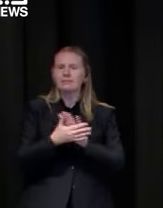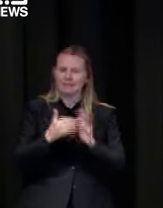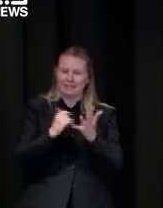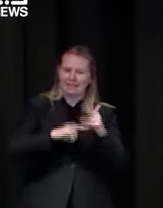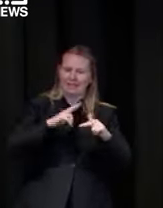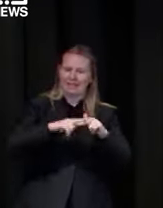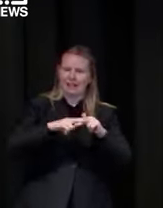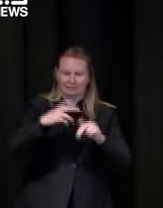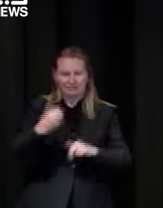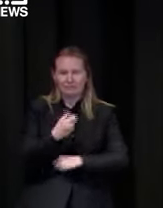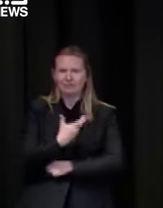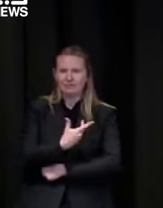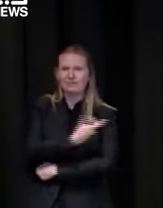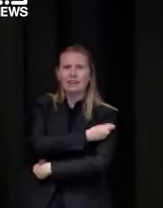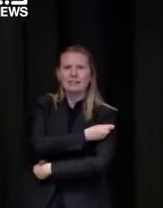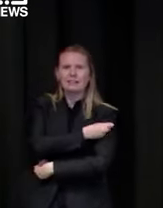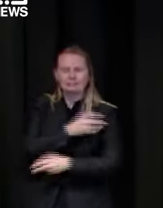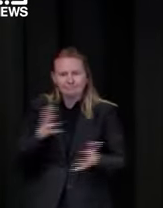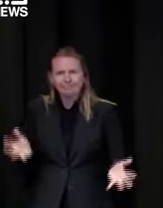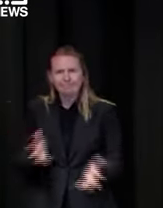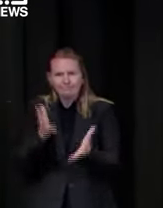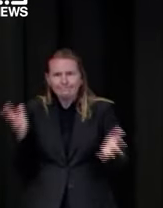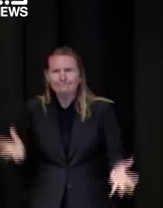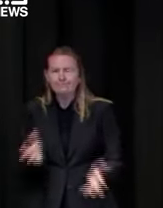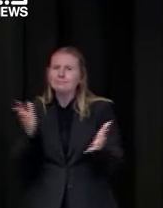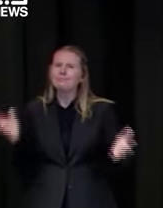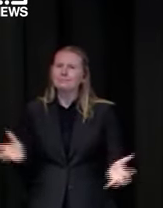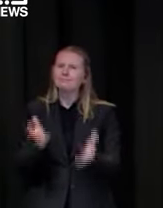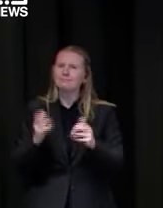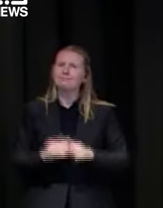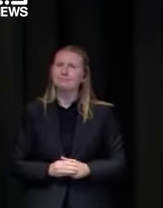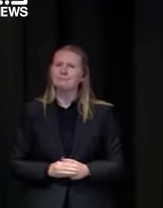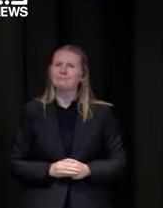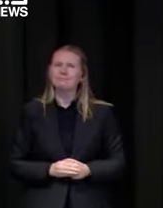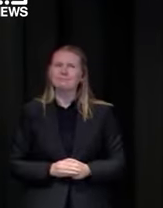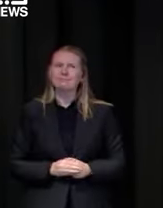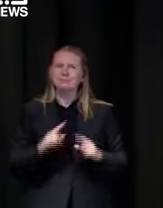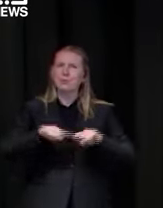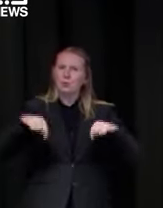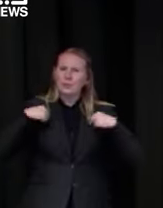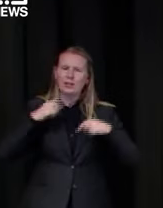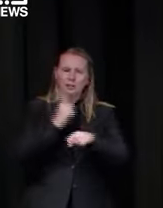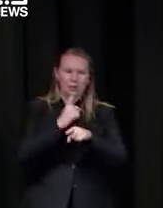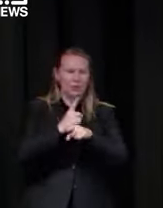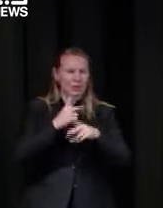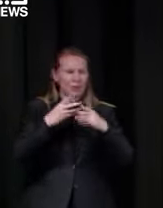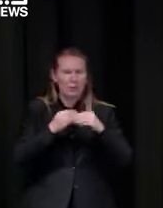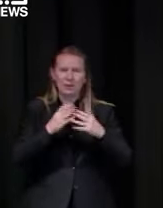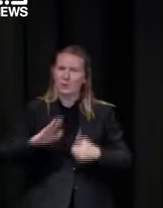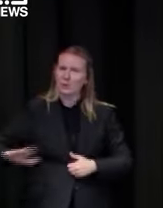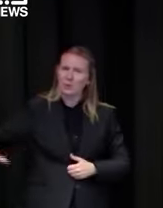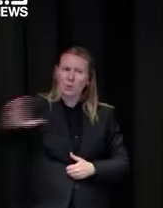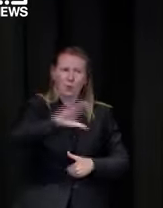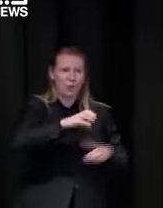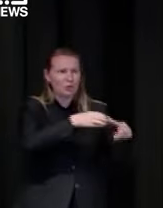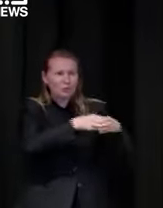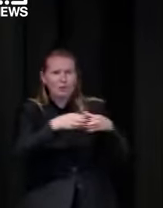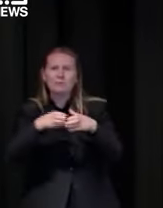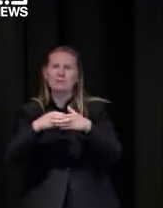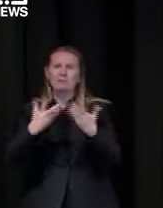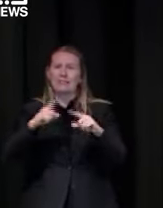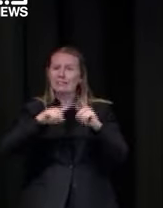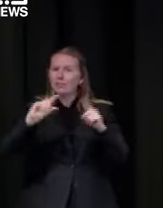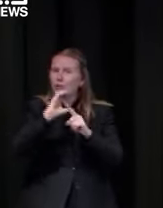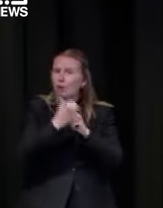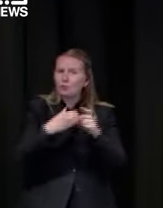we send these messages every day and we're out there speaking to groups large and small in every language from every background from every point of view please go and get